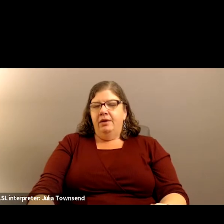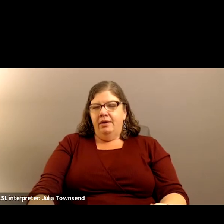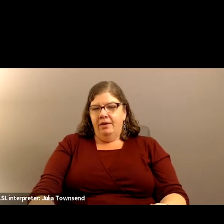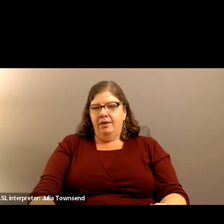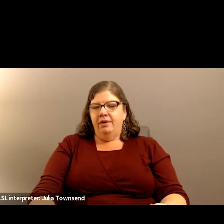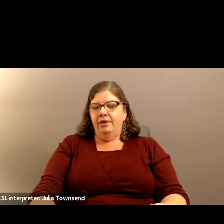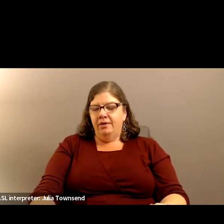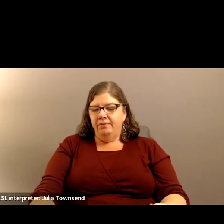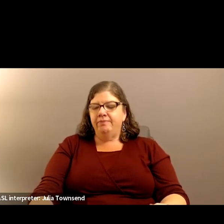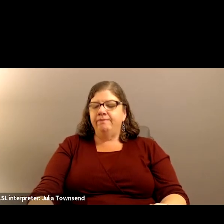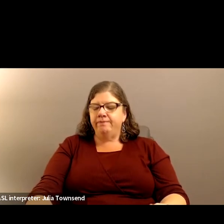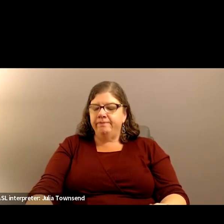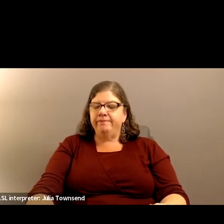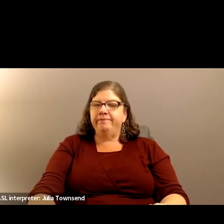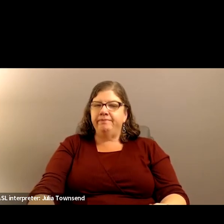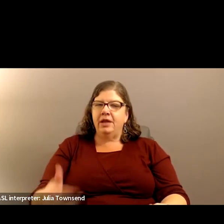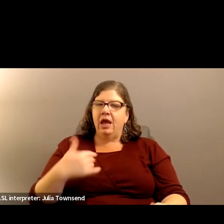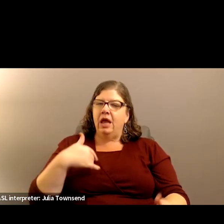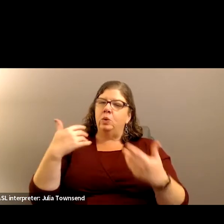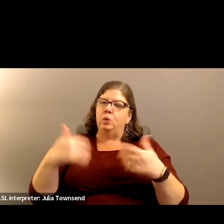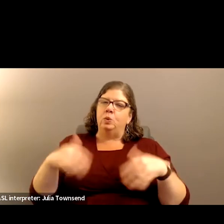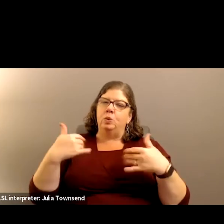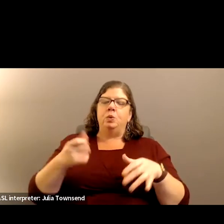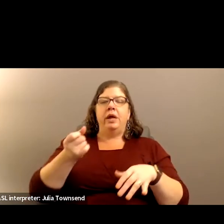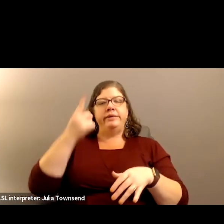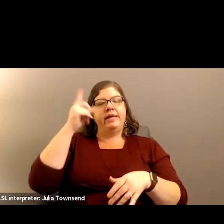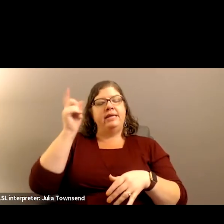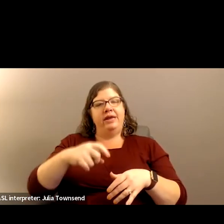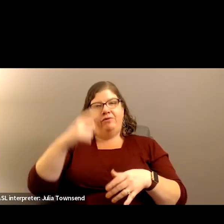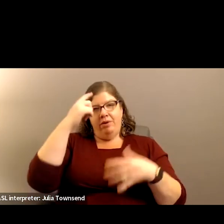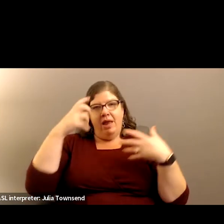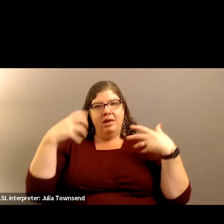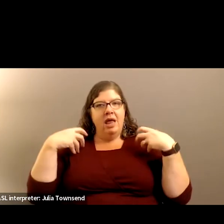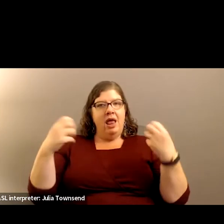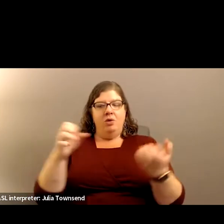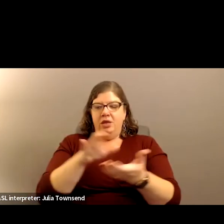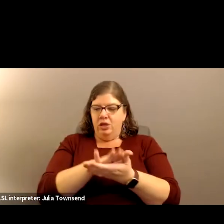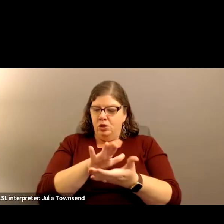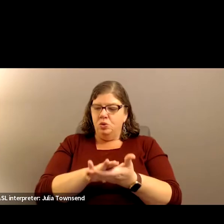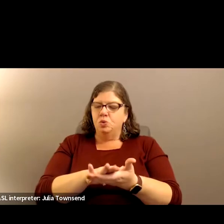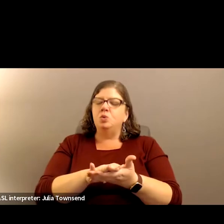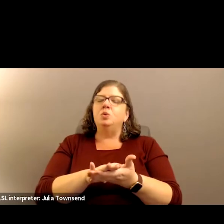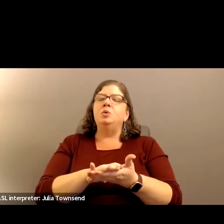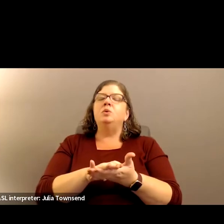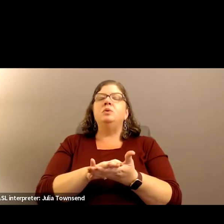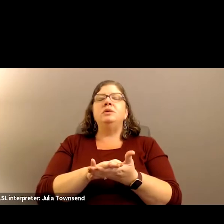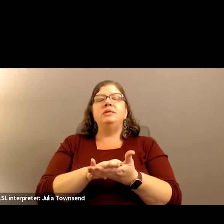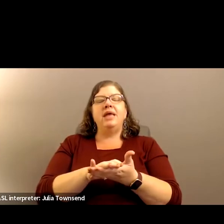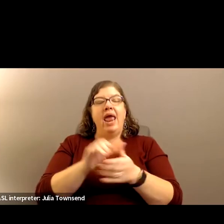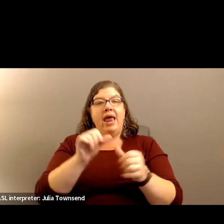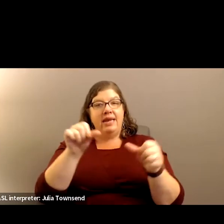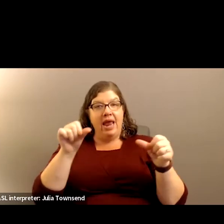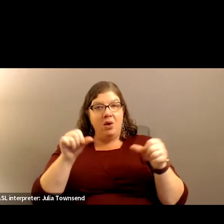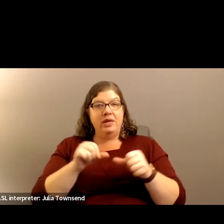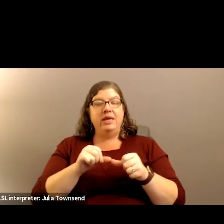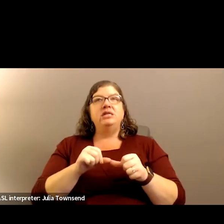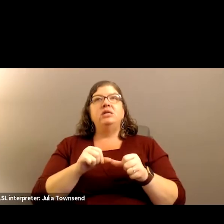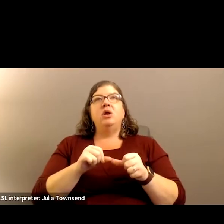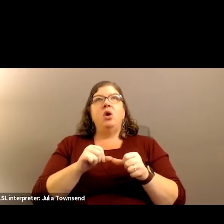I certainly understand the need for mental health in the schools and areas that are